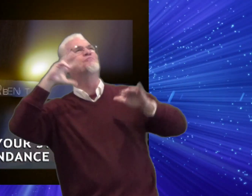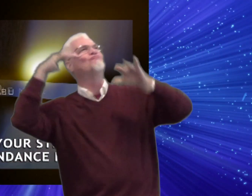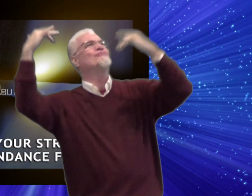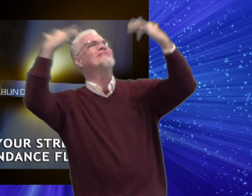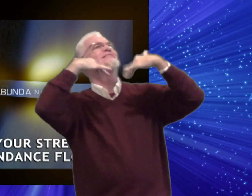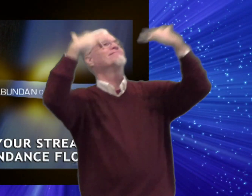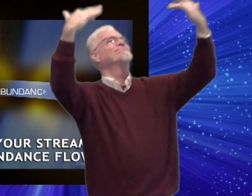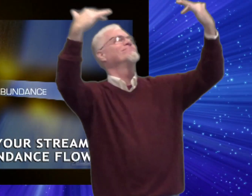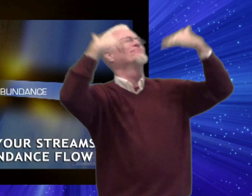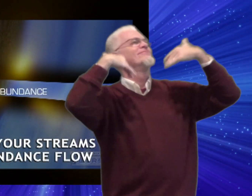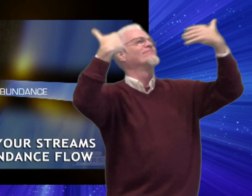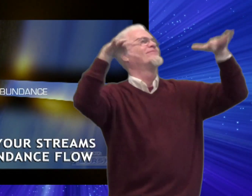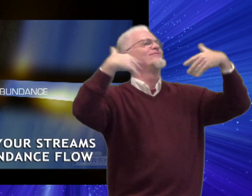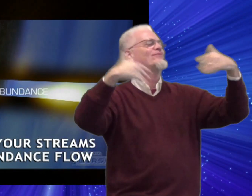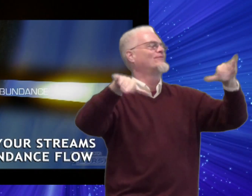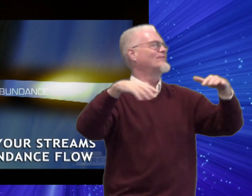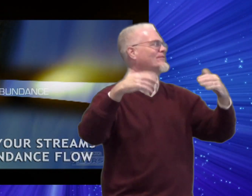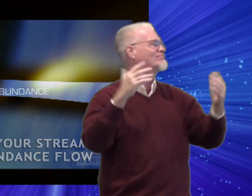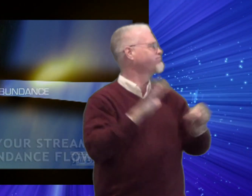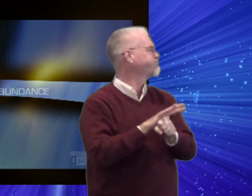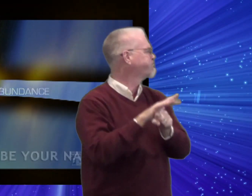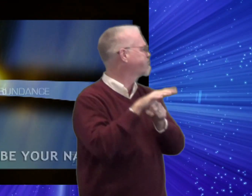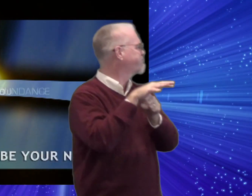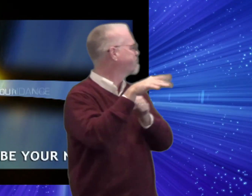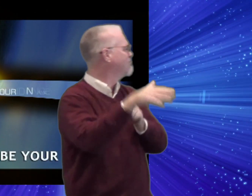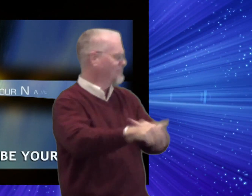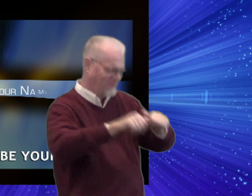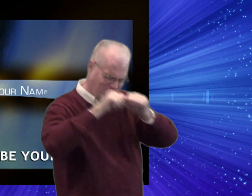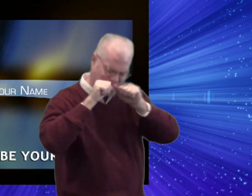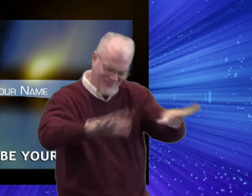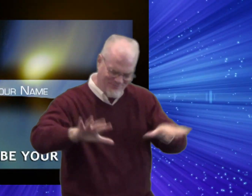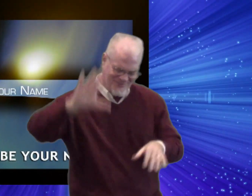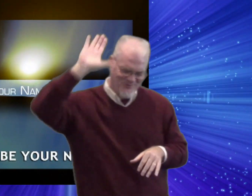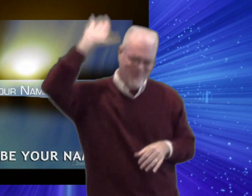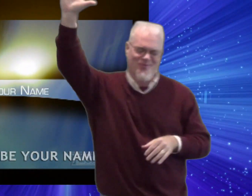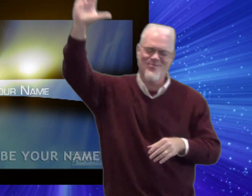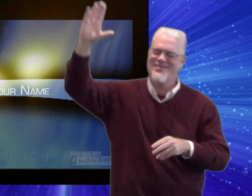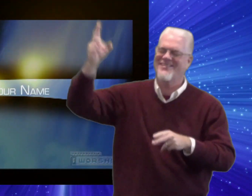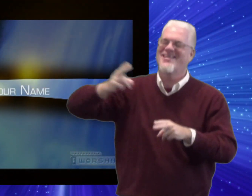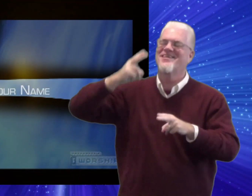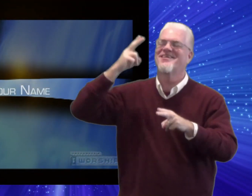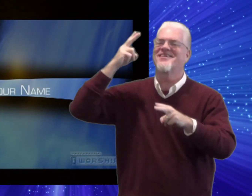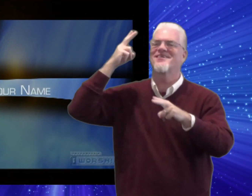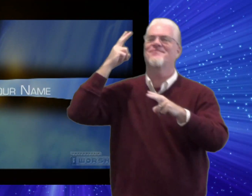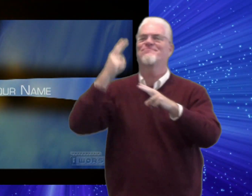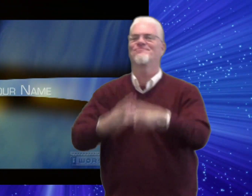streams of abundance flow Blessed be your name